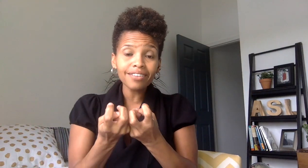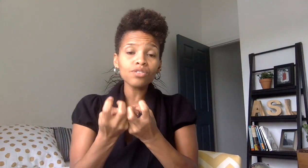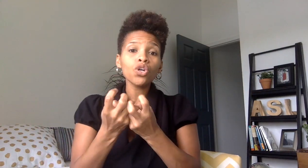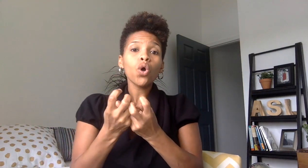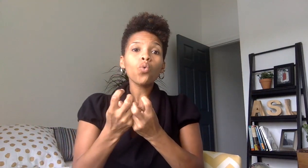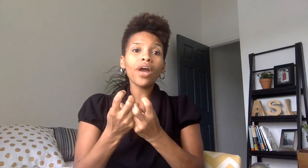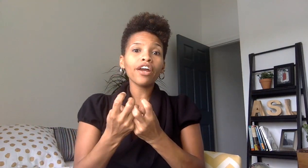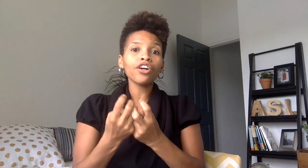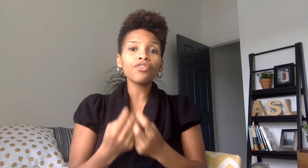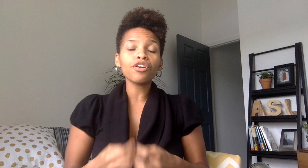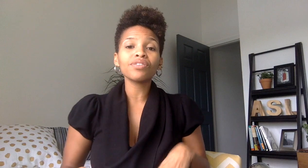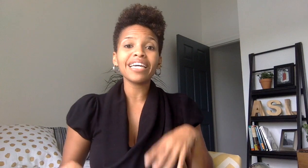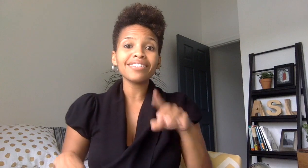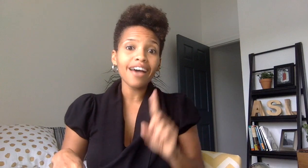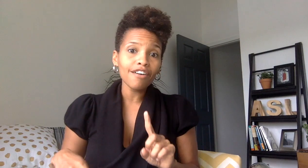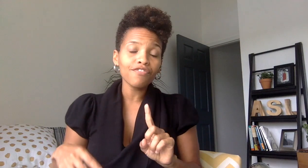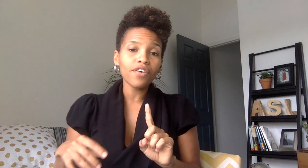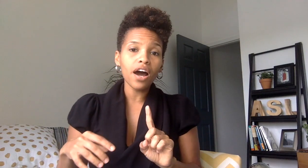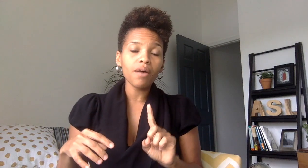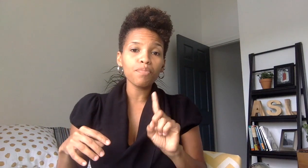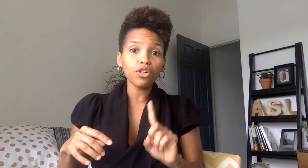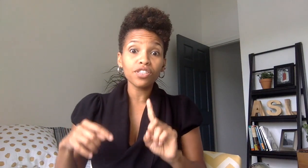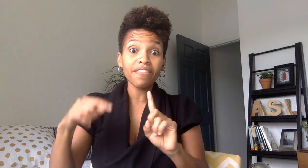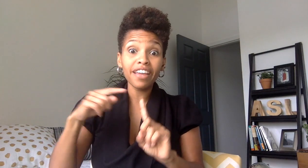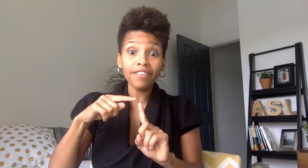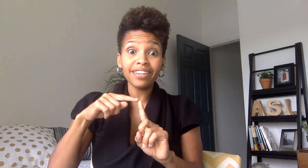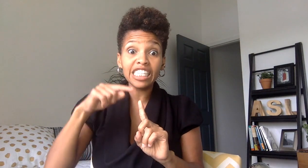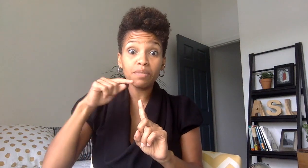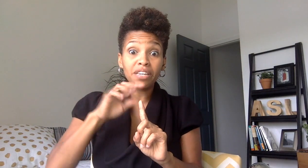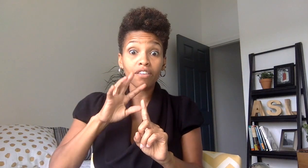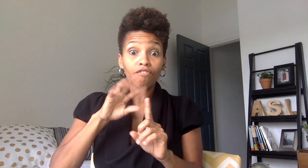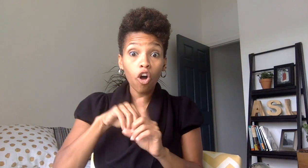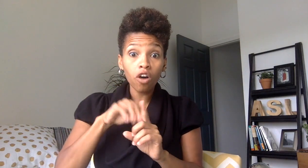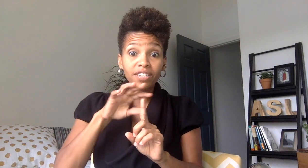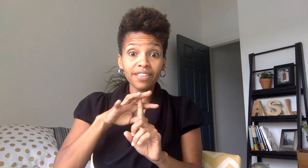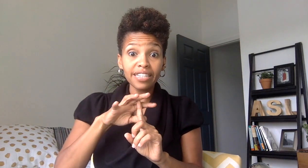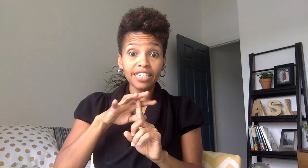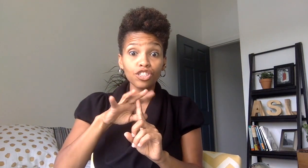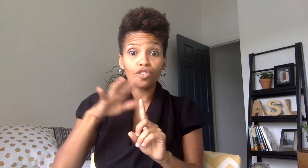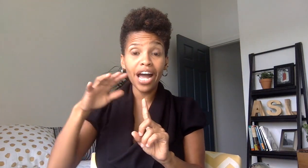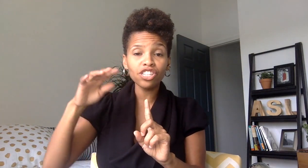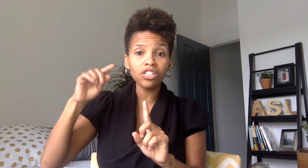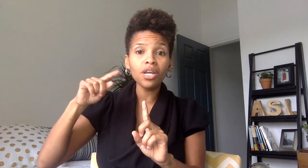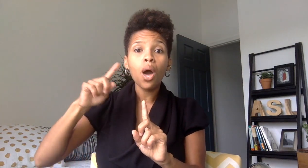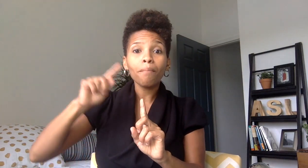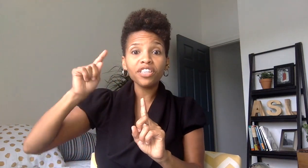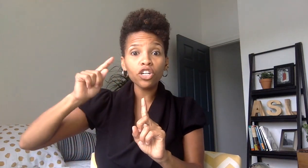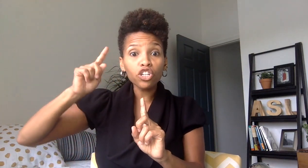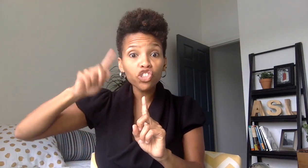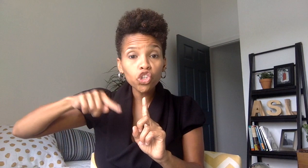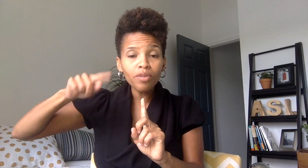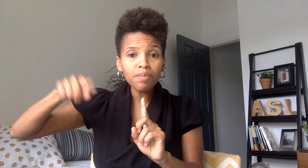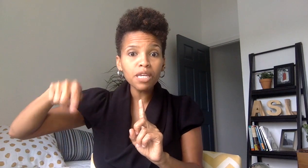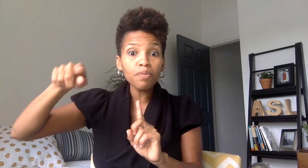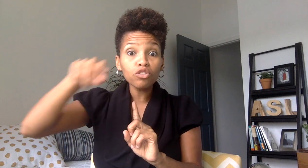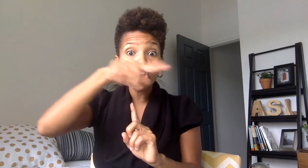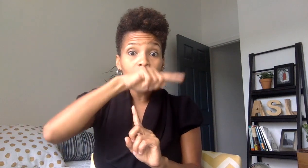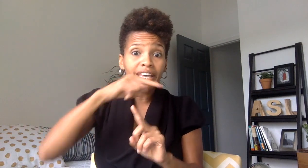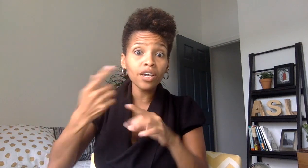where there's a deaf person there that needs to be involved in this interaction but there are too many people talking and